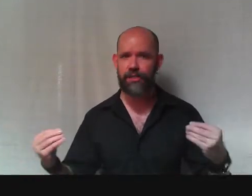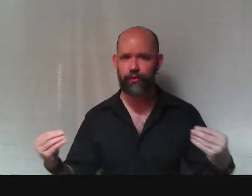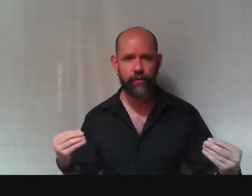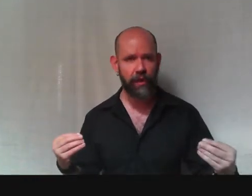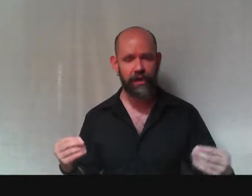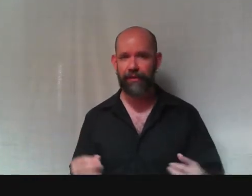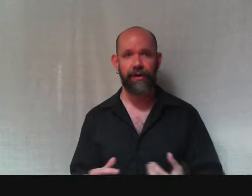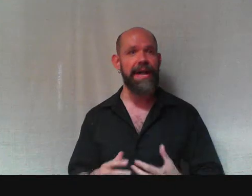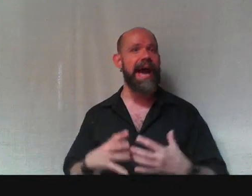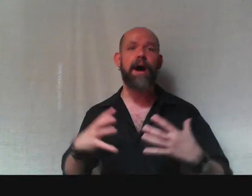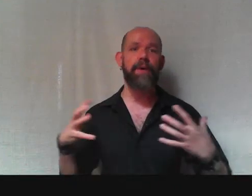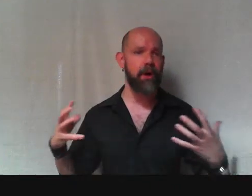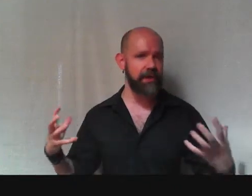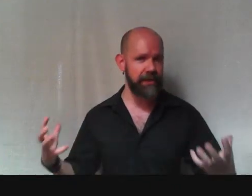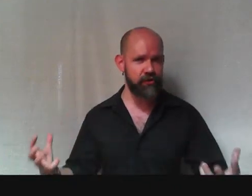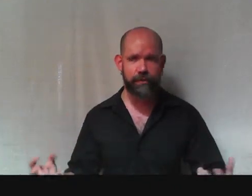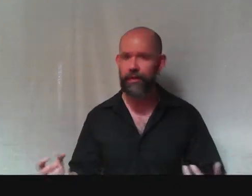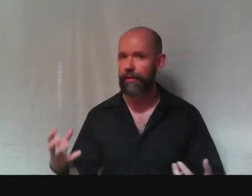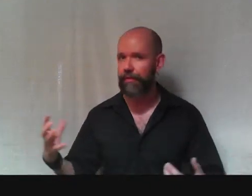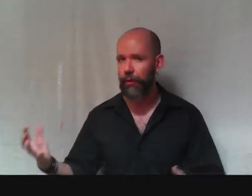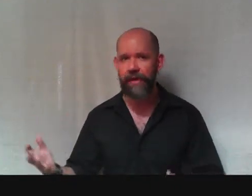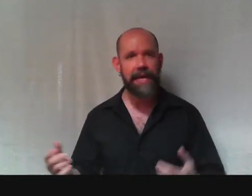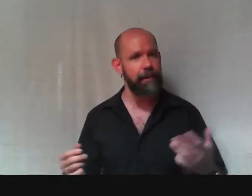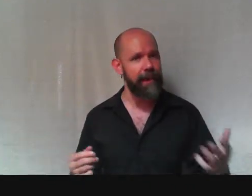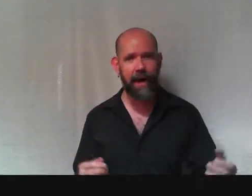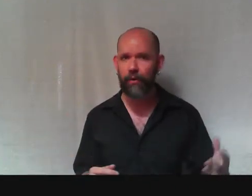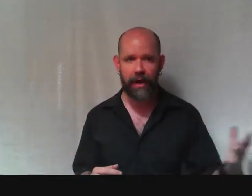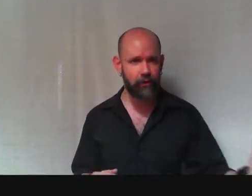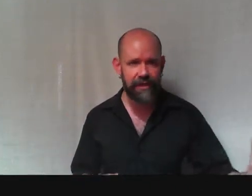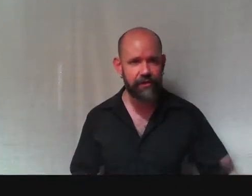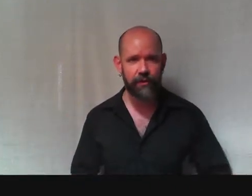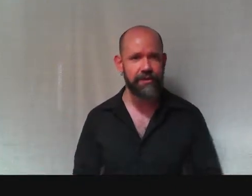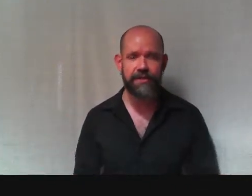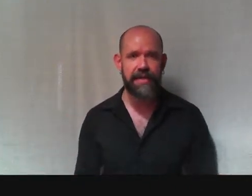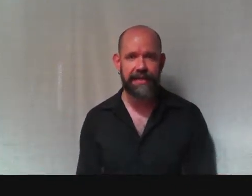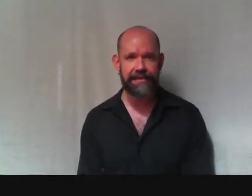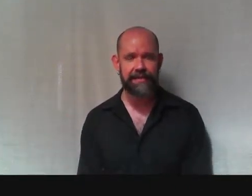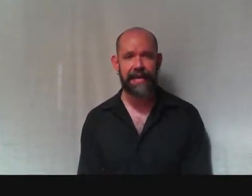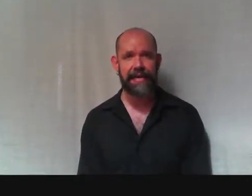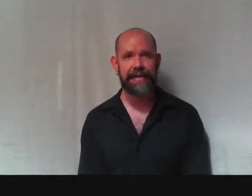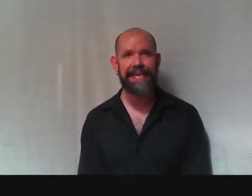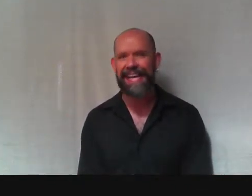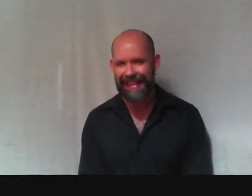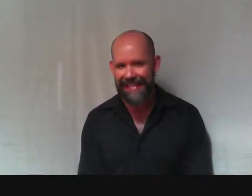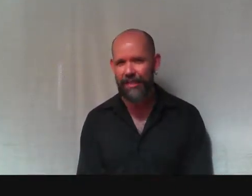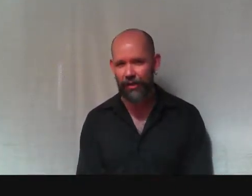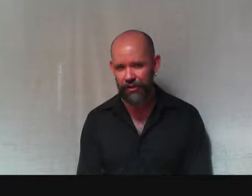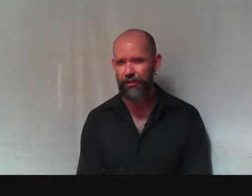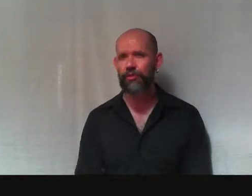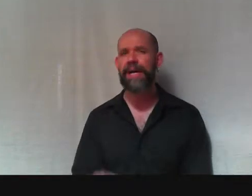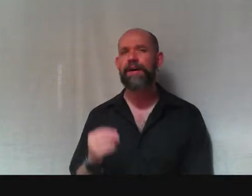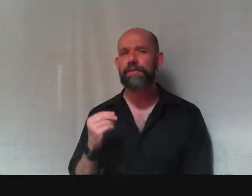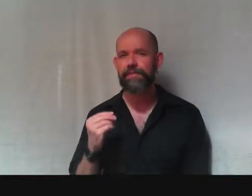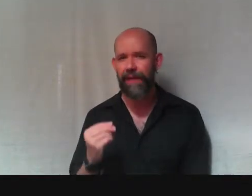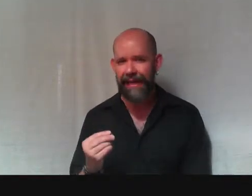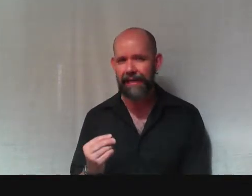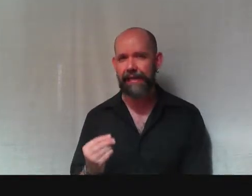to treat one another, how we ought to distribute authority and power and resources in a society. These are two vitally